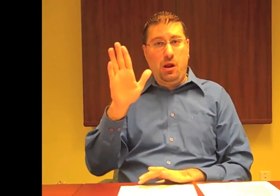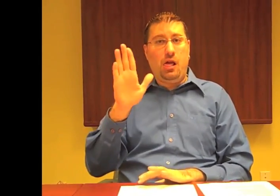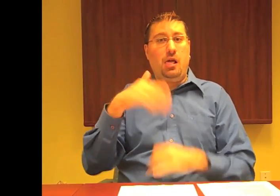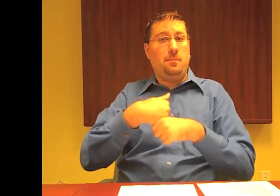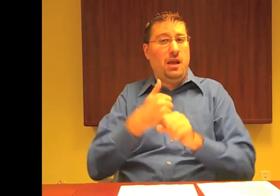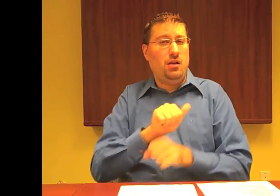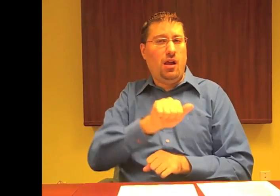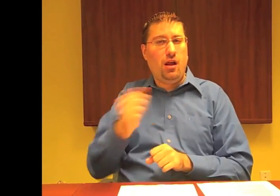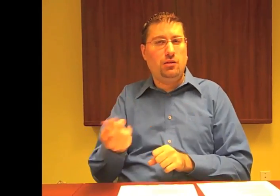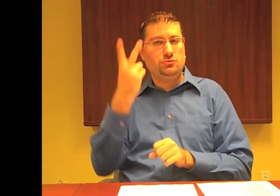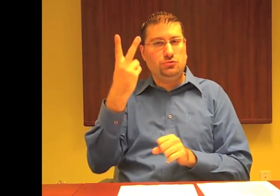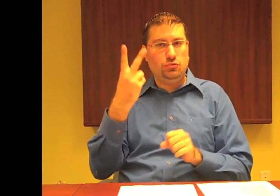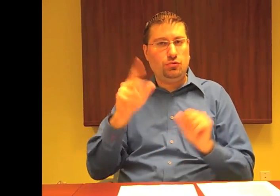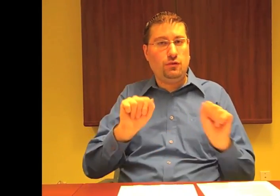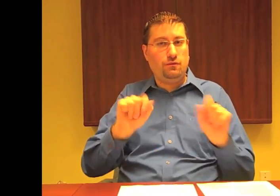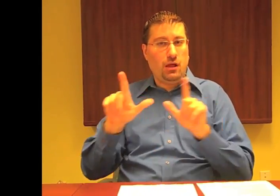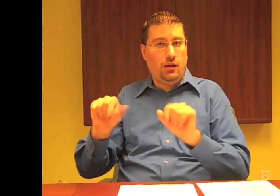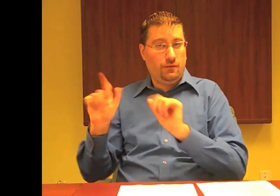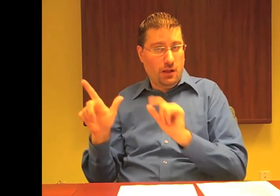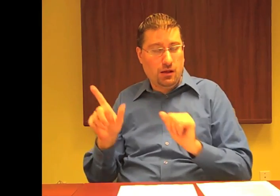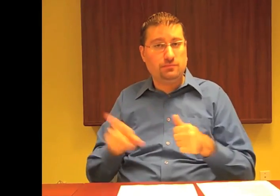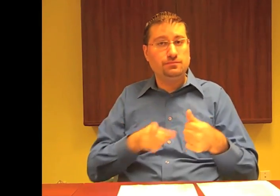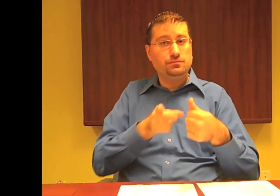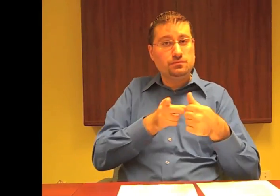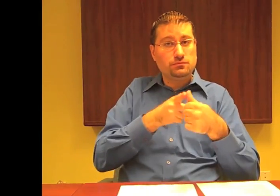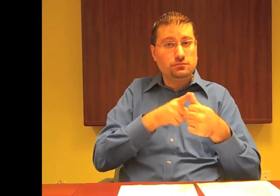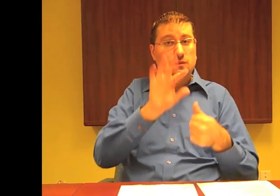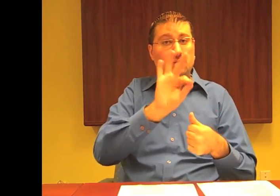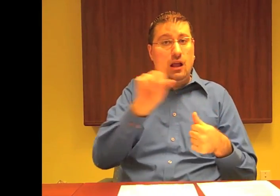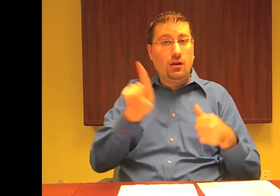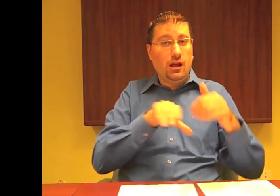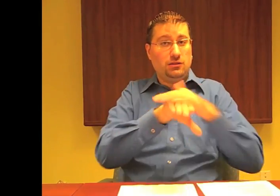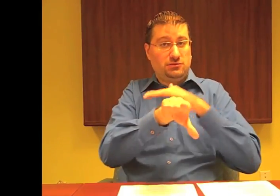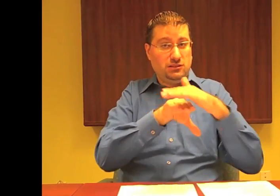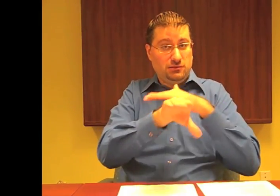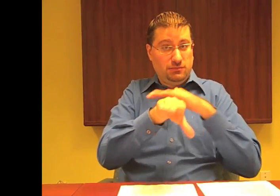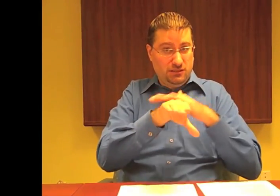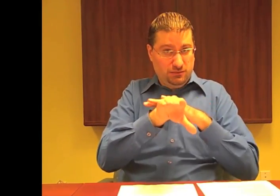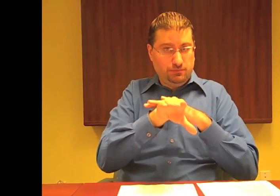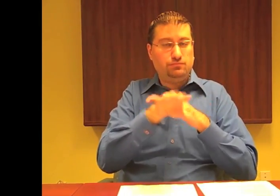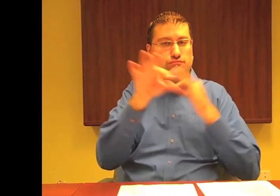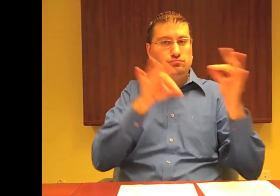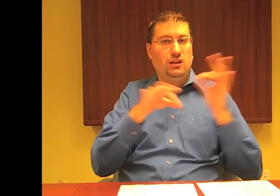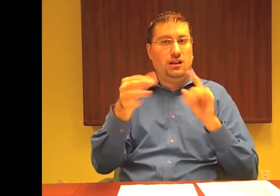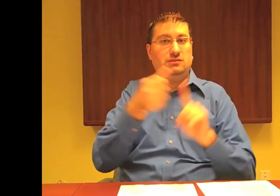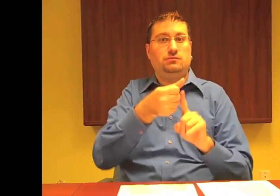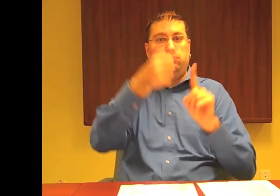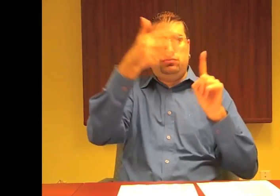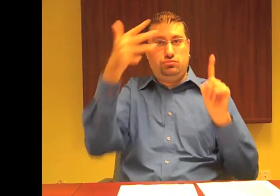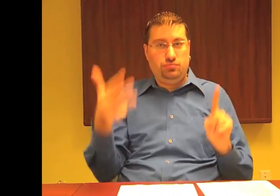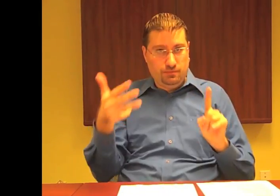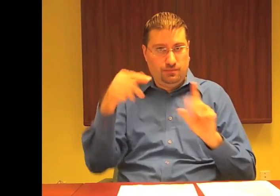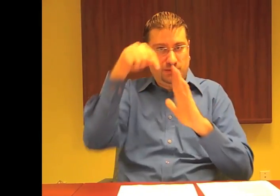The CAD will produce two more vlogs, one to provide a more detailed and comprehensive description of